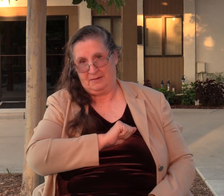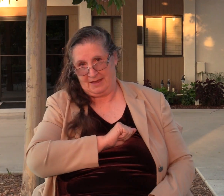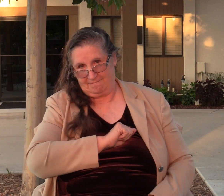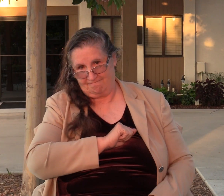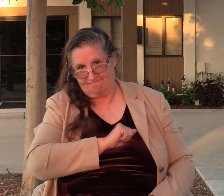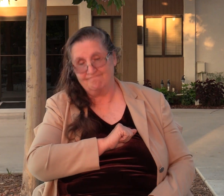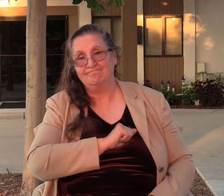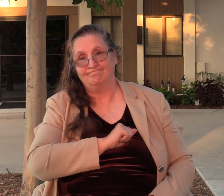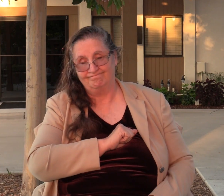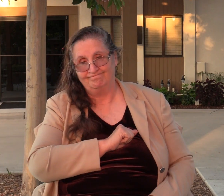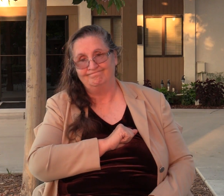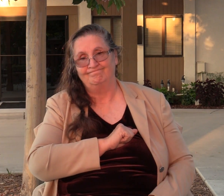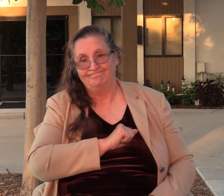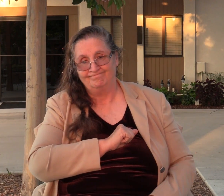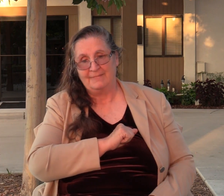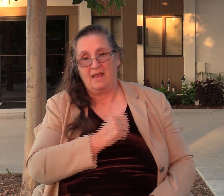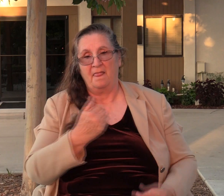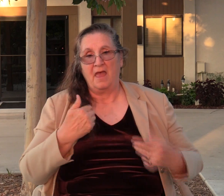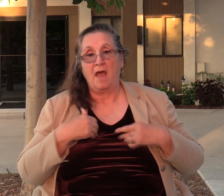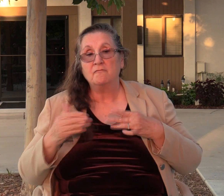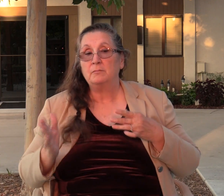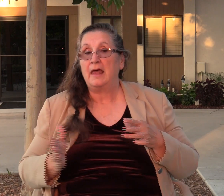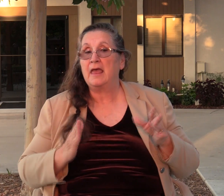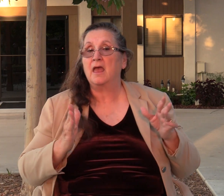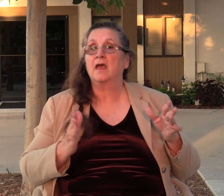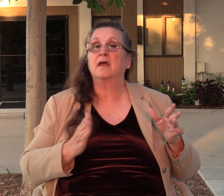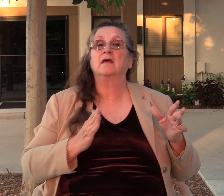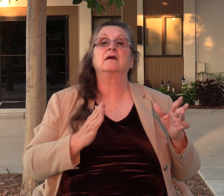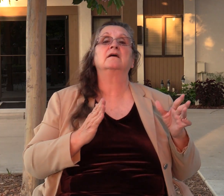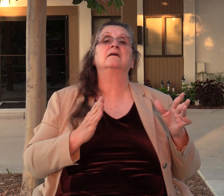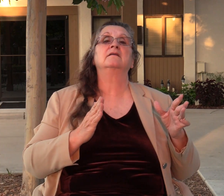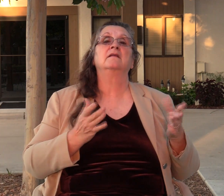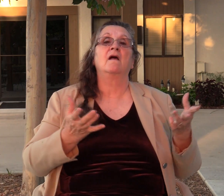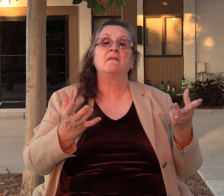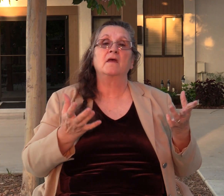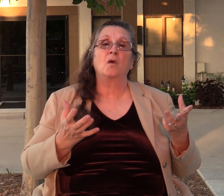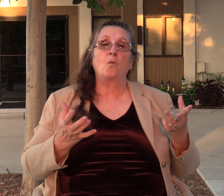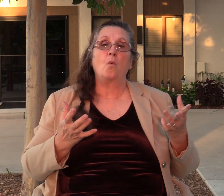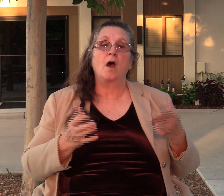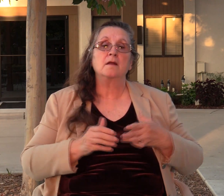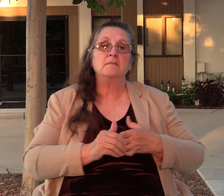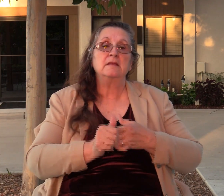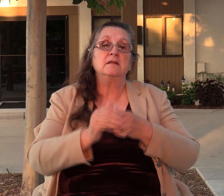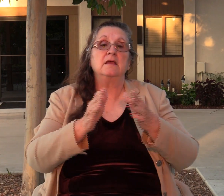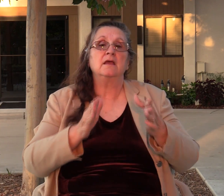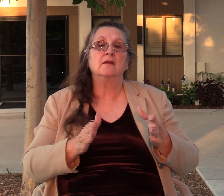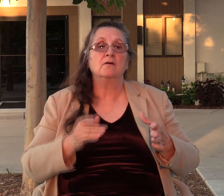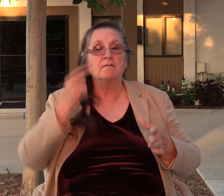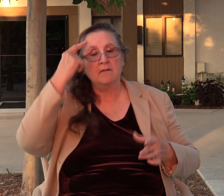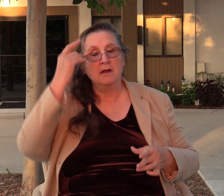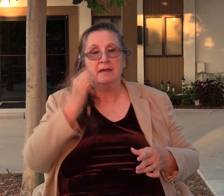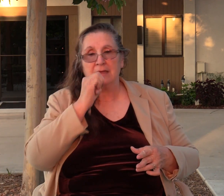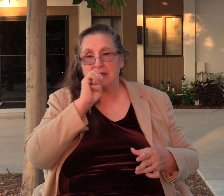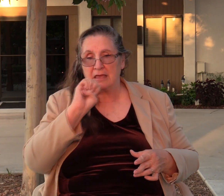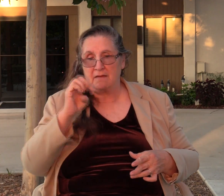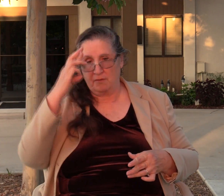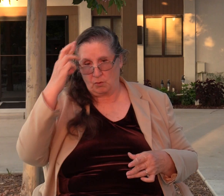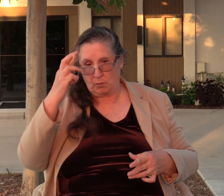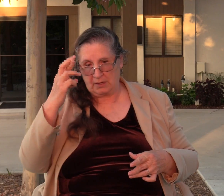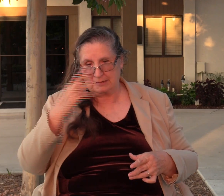They have agendas. They want to be the leader. They want the titles. They